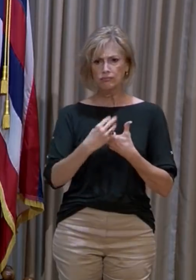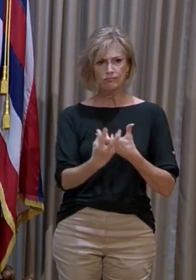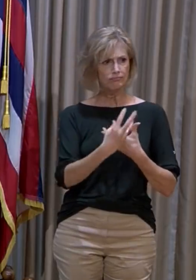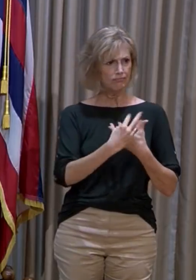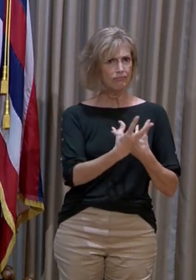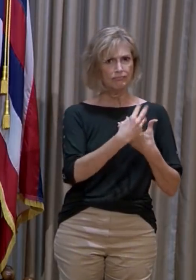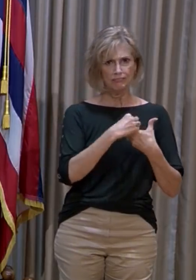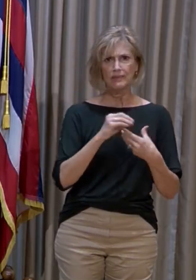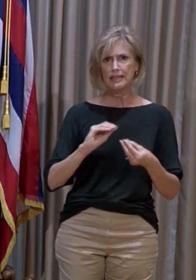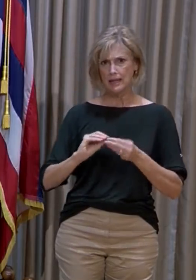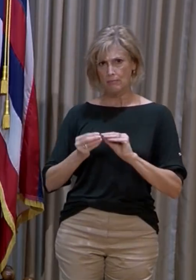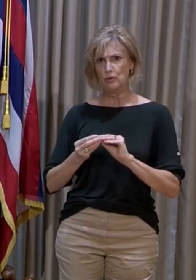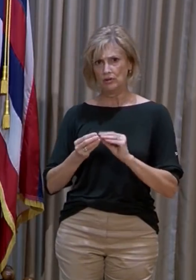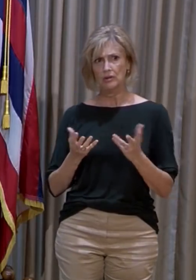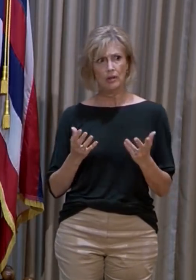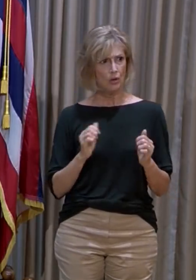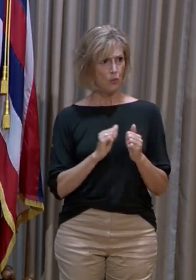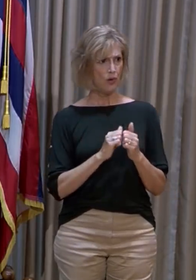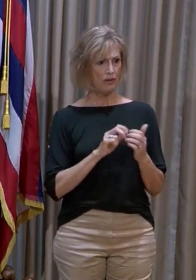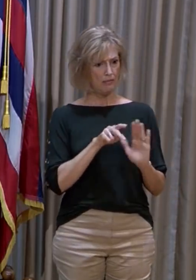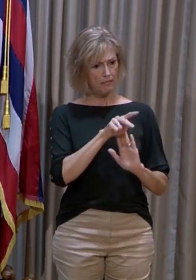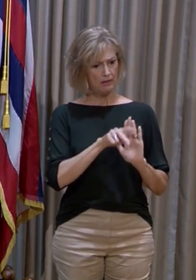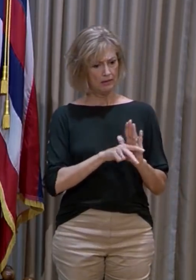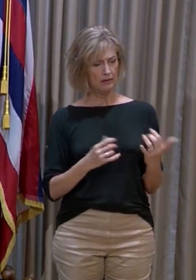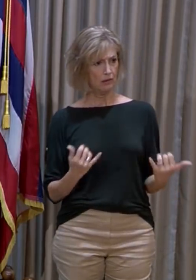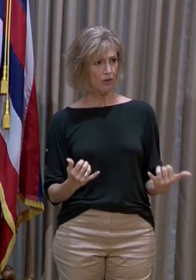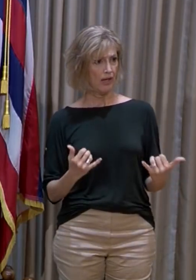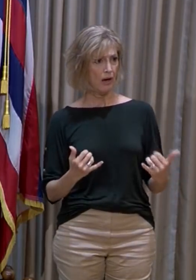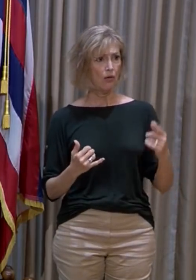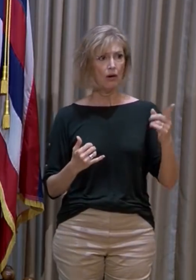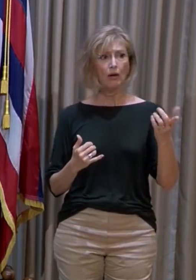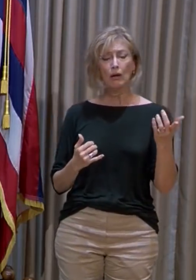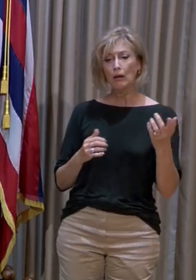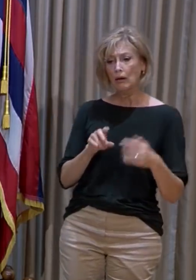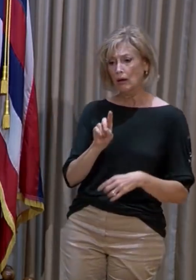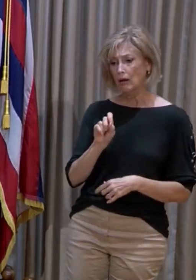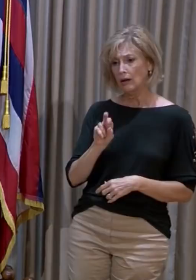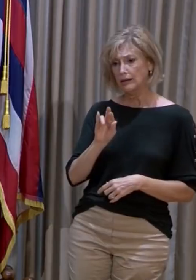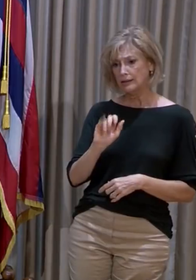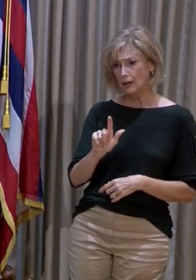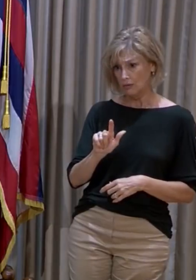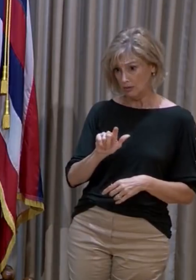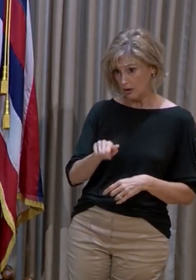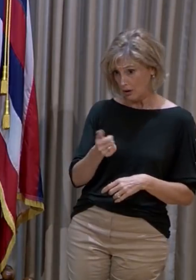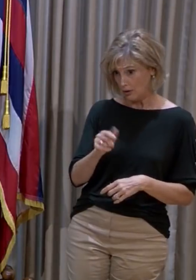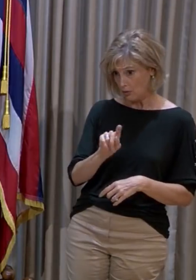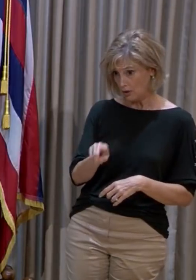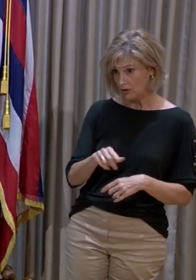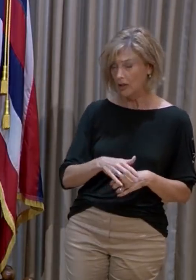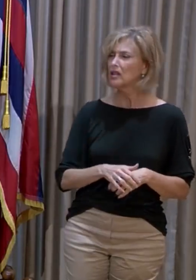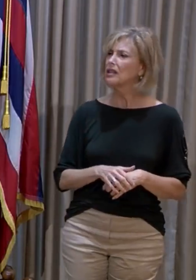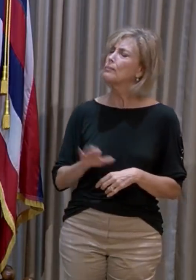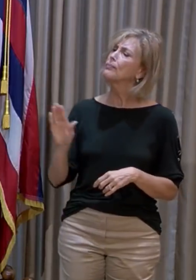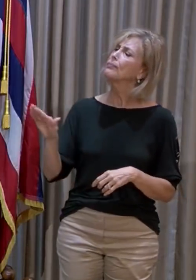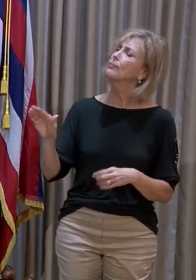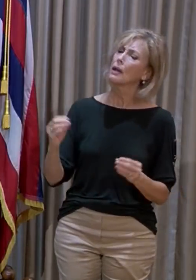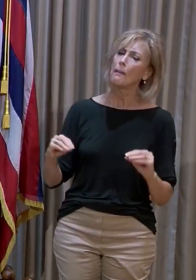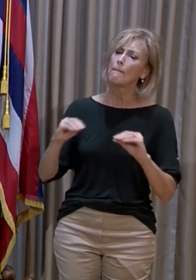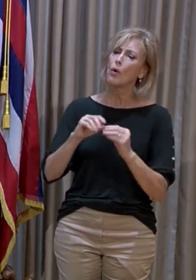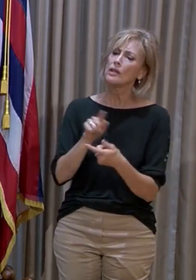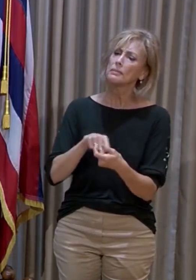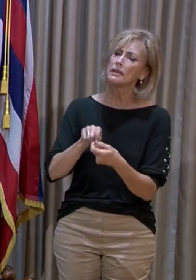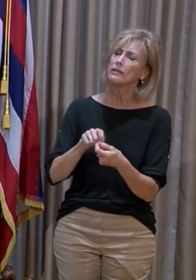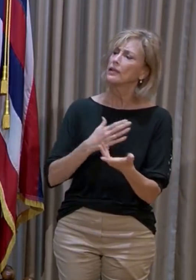rate under the existing policies. Daryl, did you have a follow-up? Yeah, can you be a little more specific,